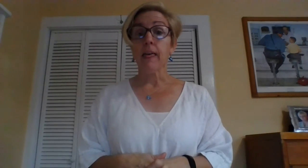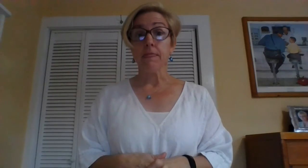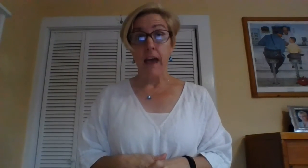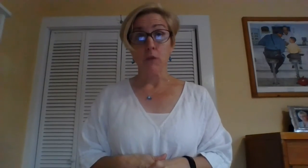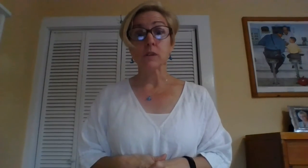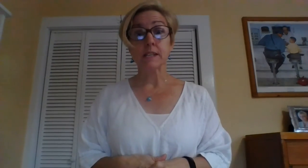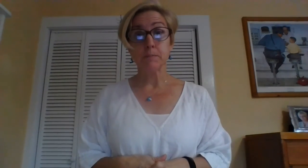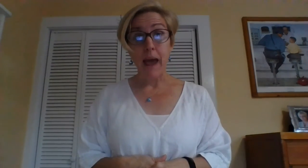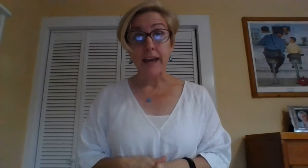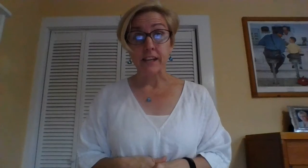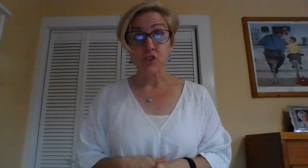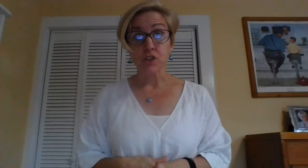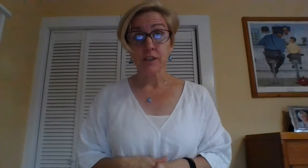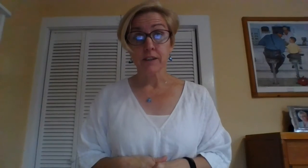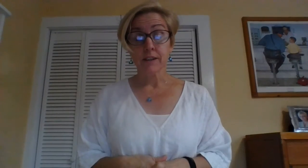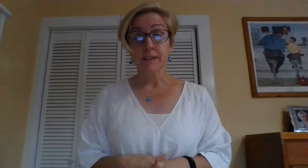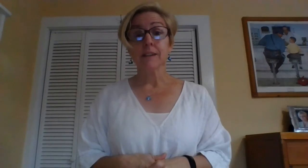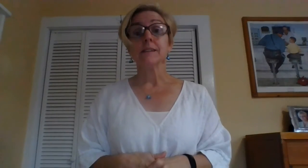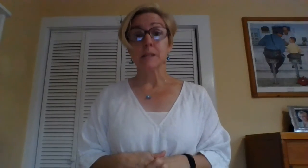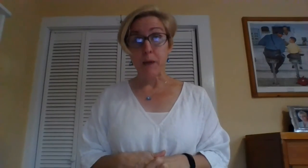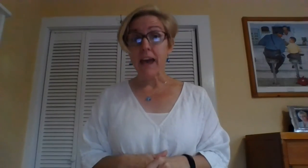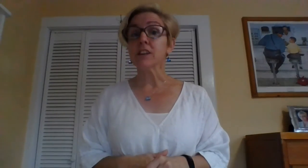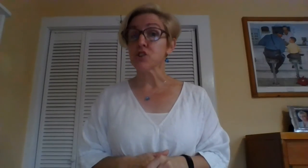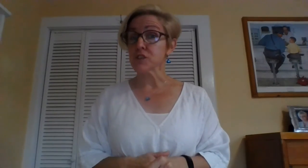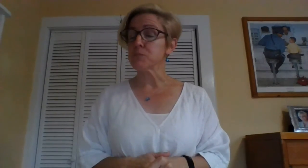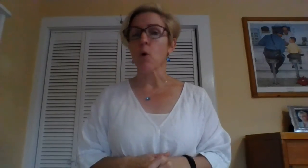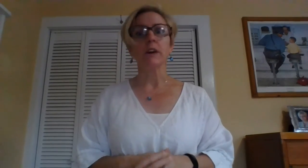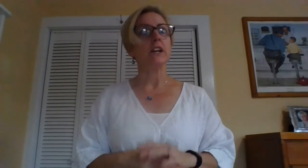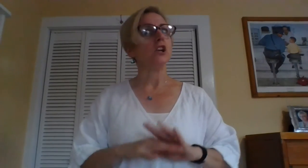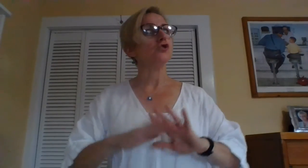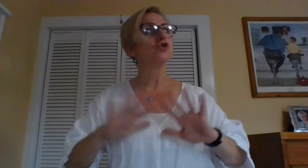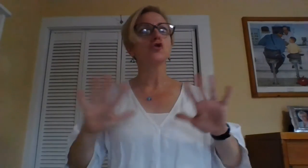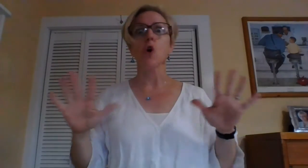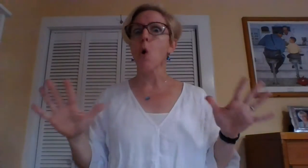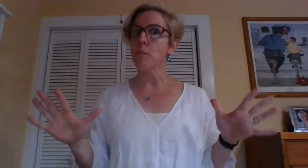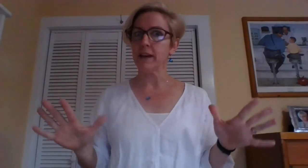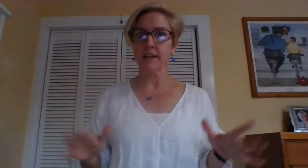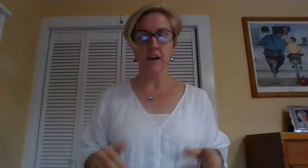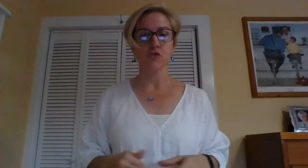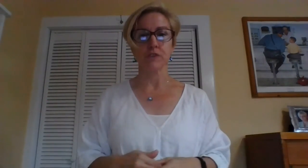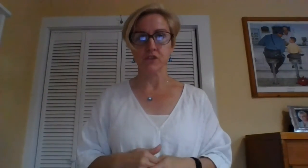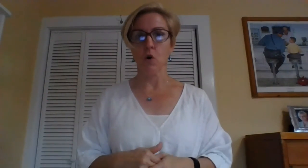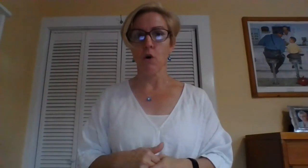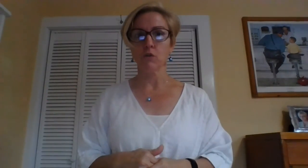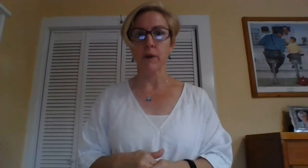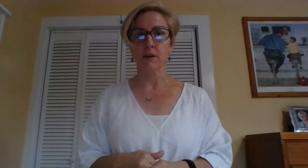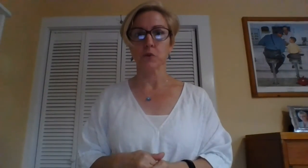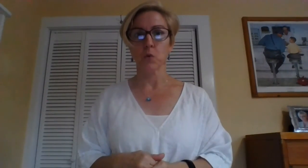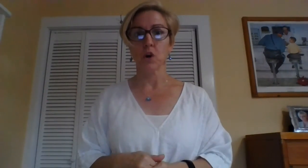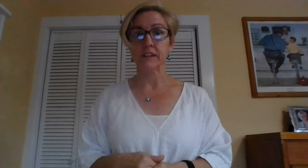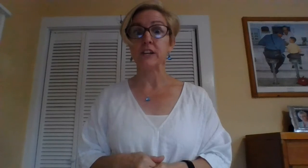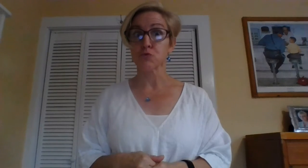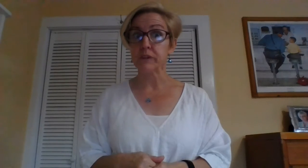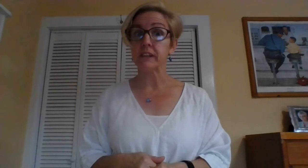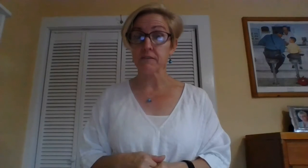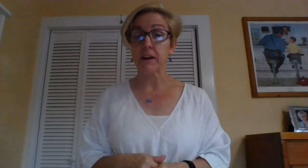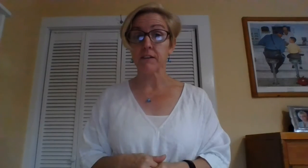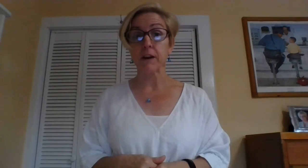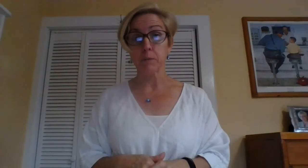That was Spanish. Spanish is spoken in so many countries all around the world. It's really a very, very